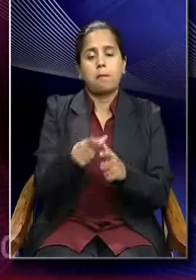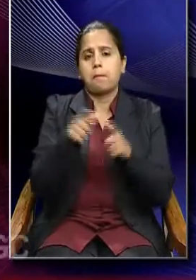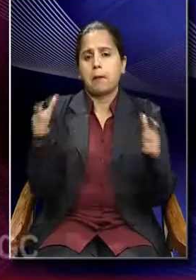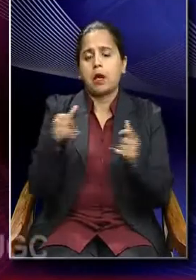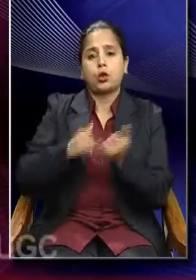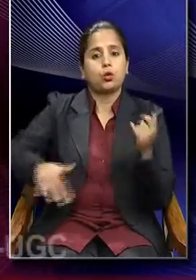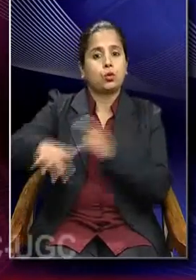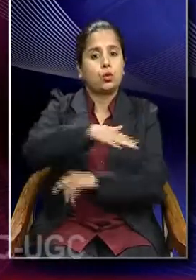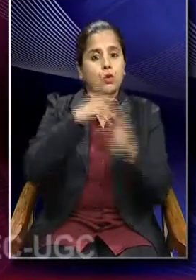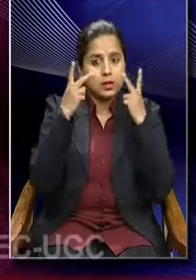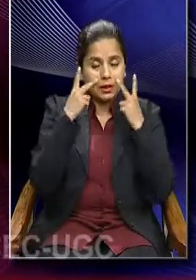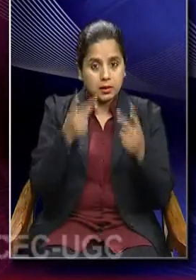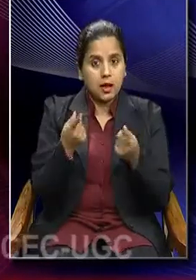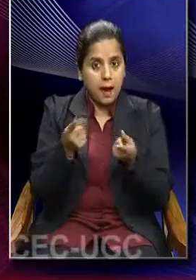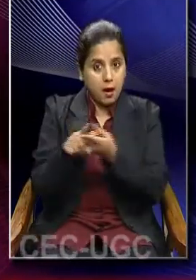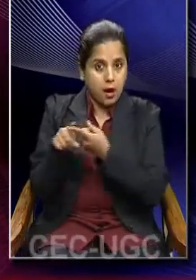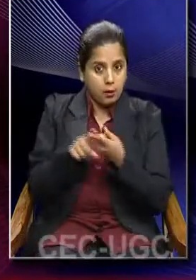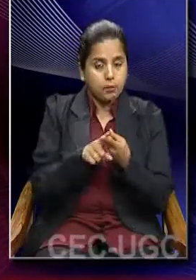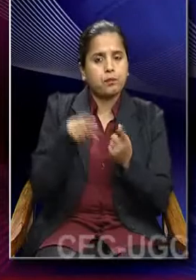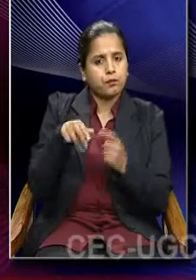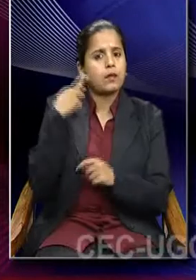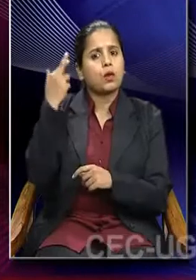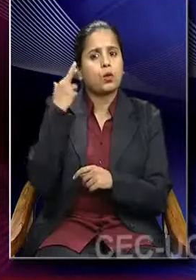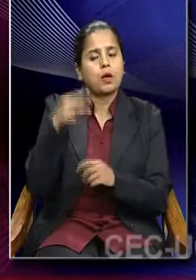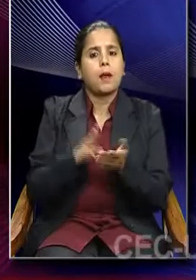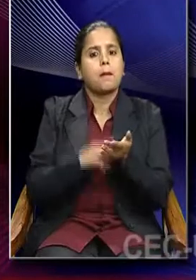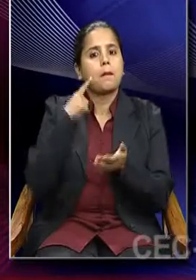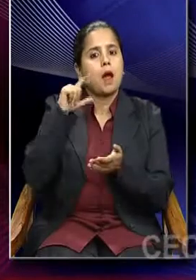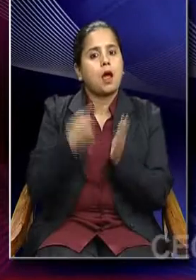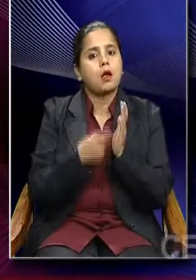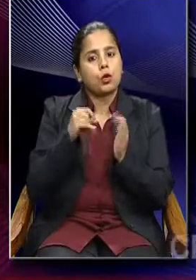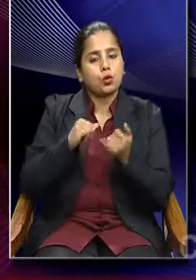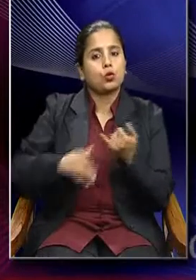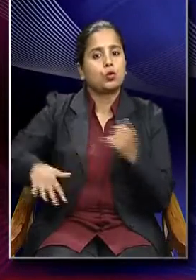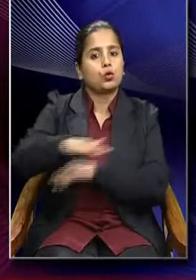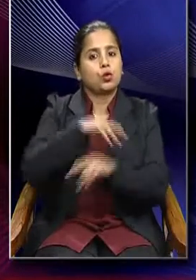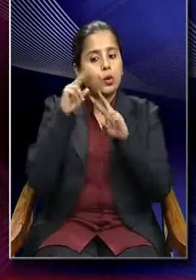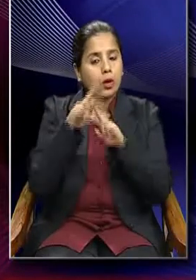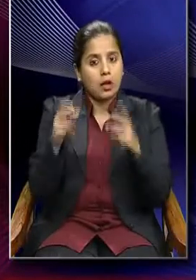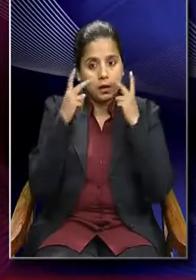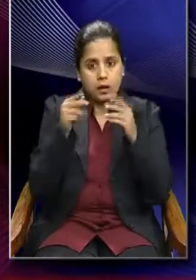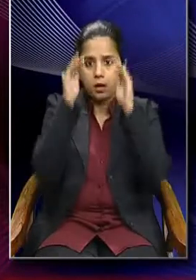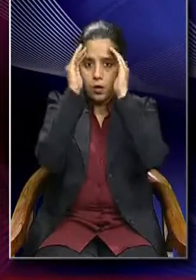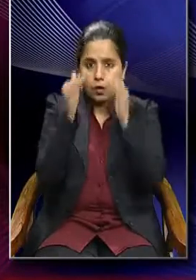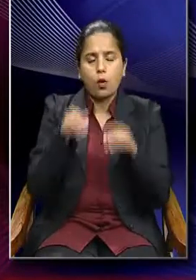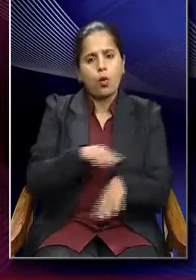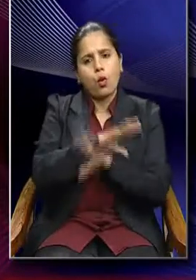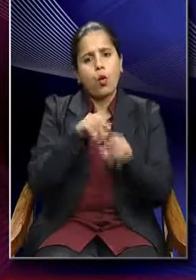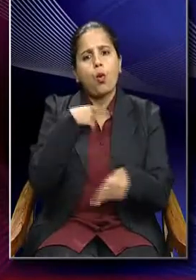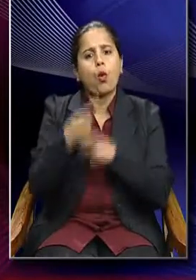setting. And therefore, the micro sociology, the focus is on everyday